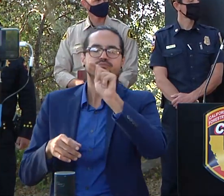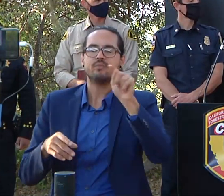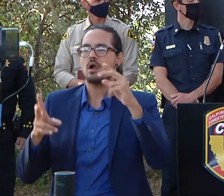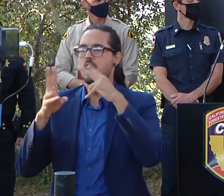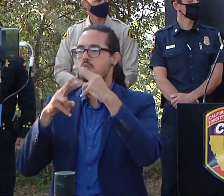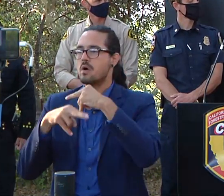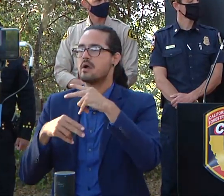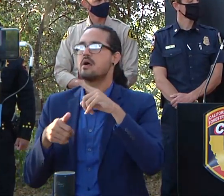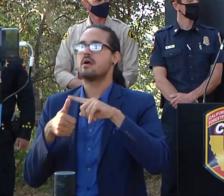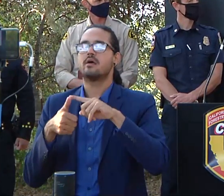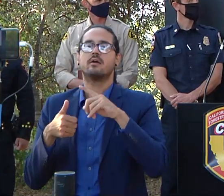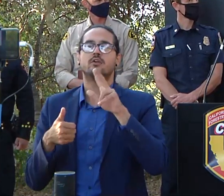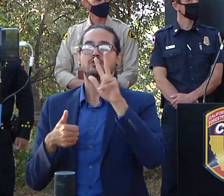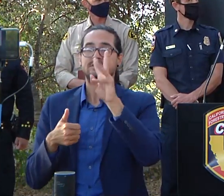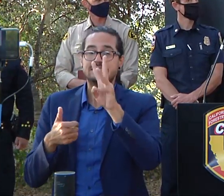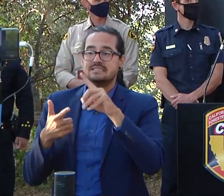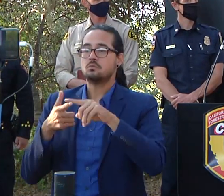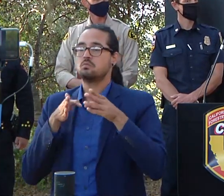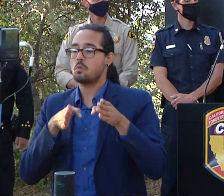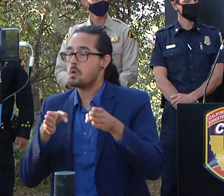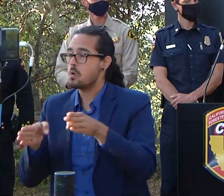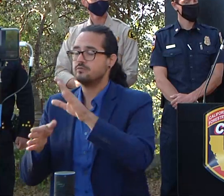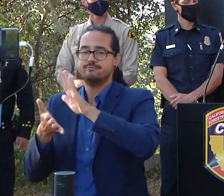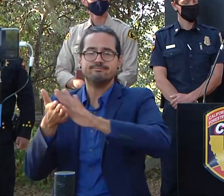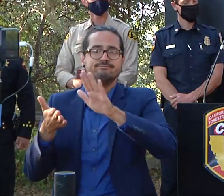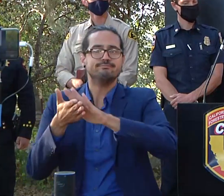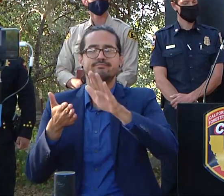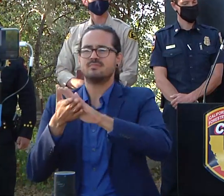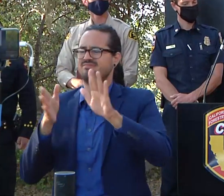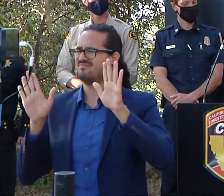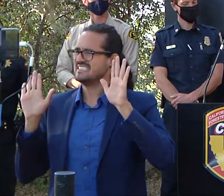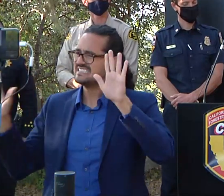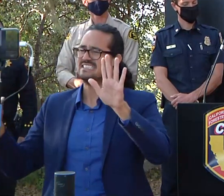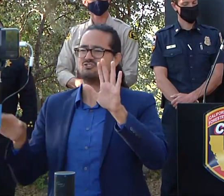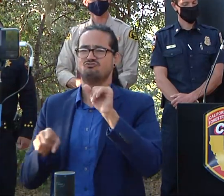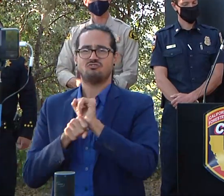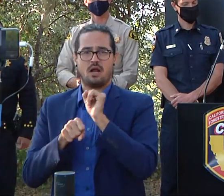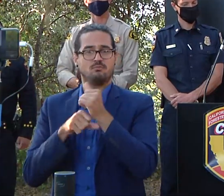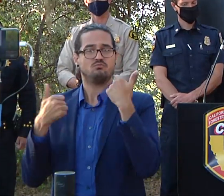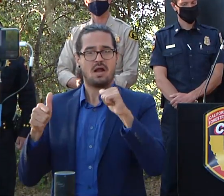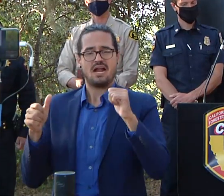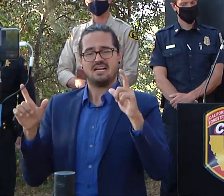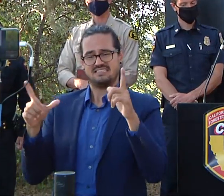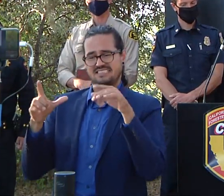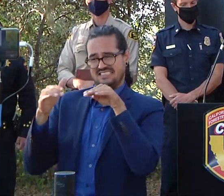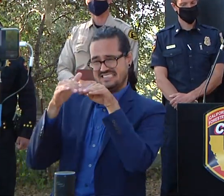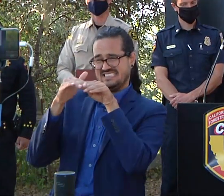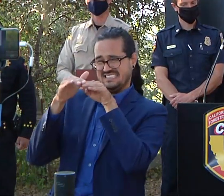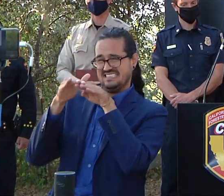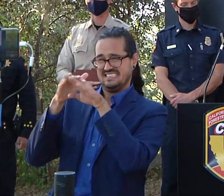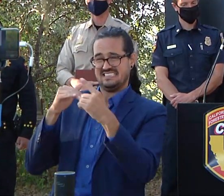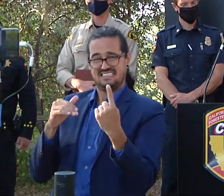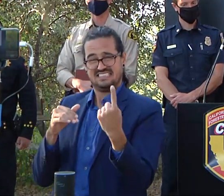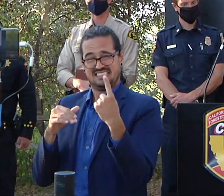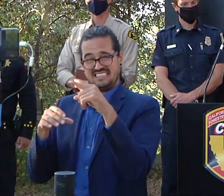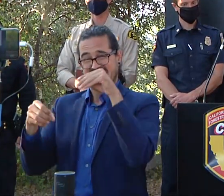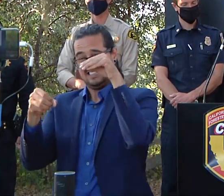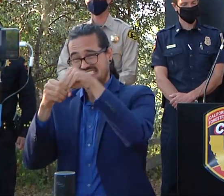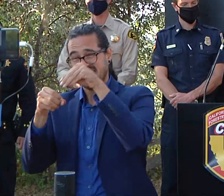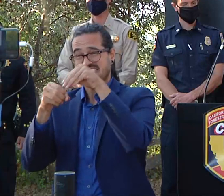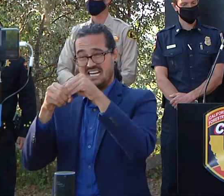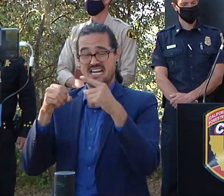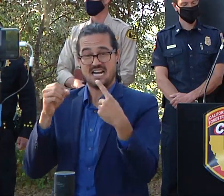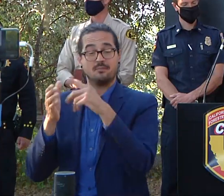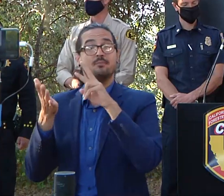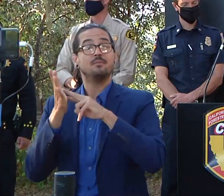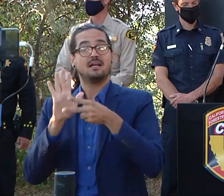getting us so that we get deeper in so the damage inspection teams can do their job to uh to inspect those areas